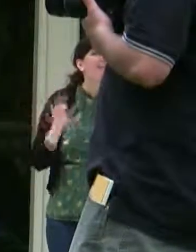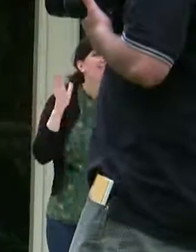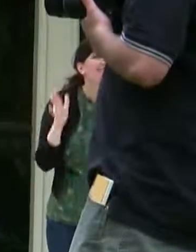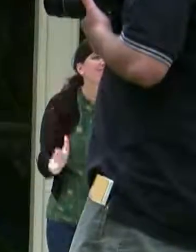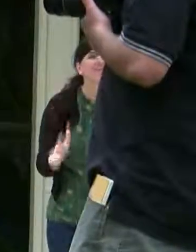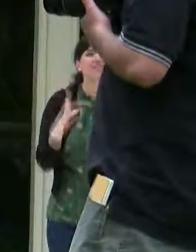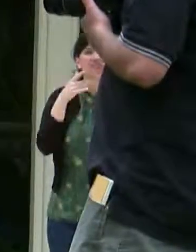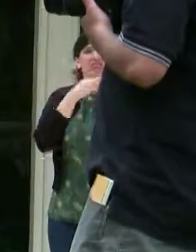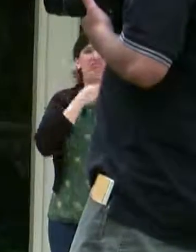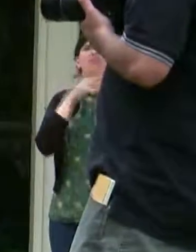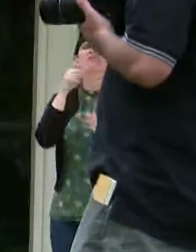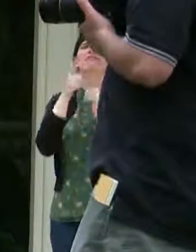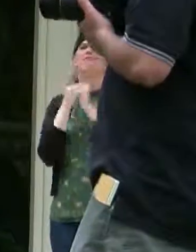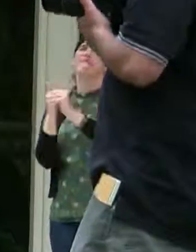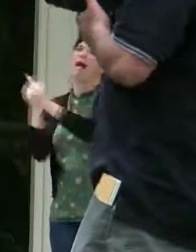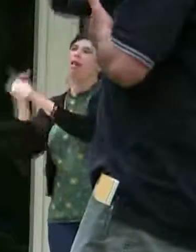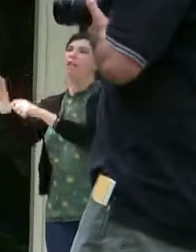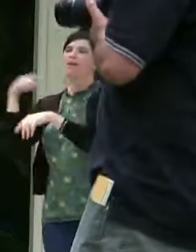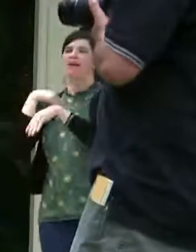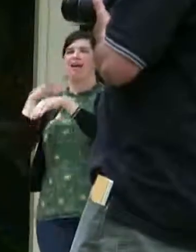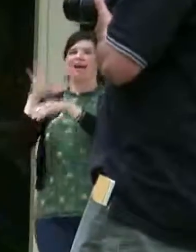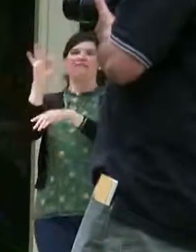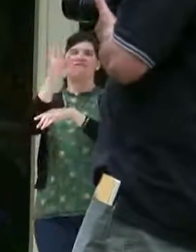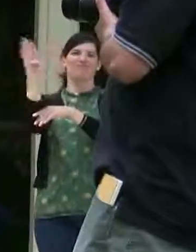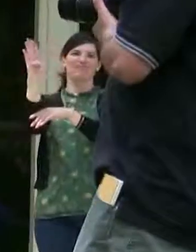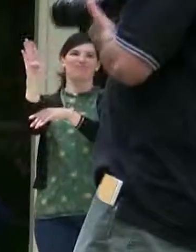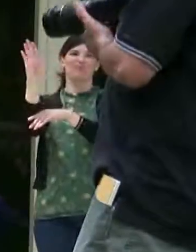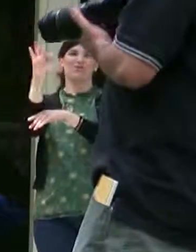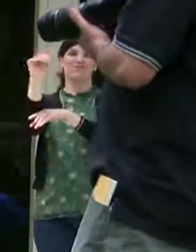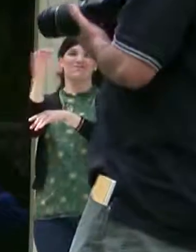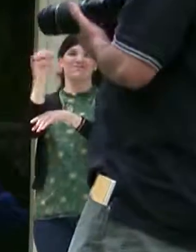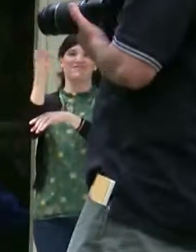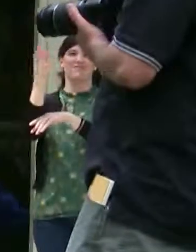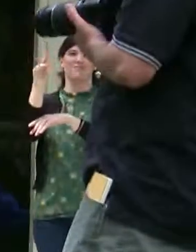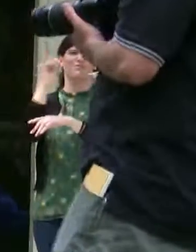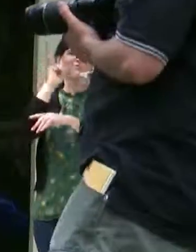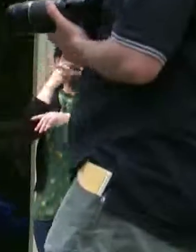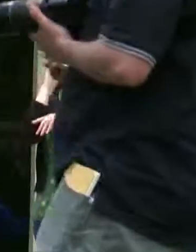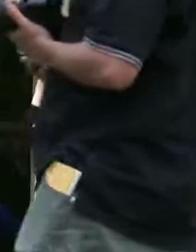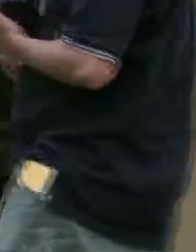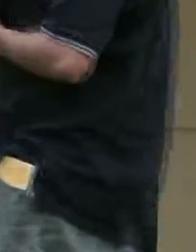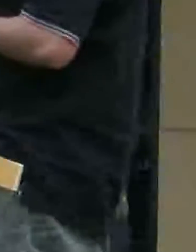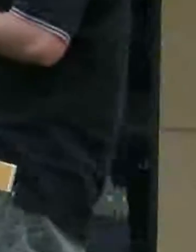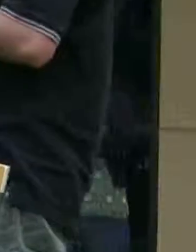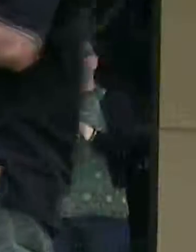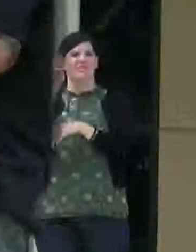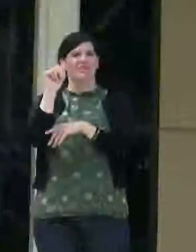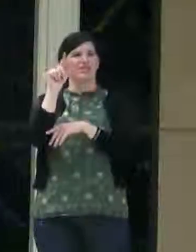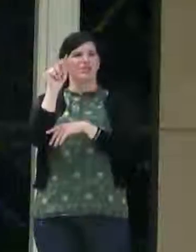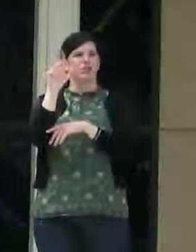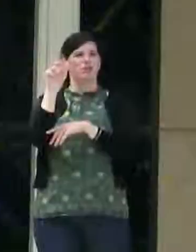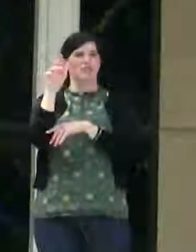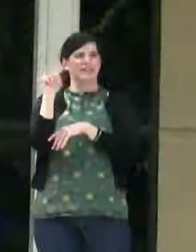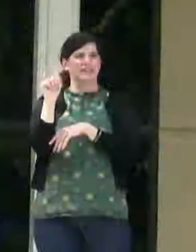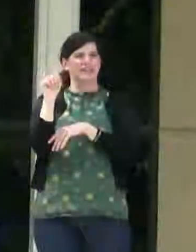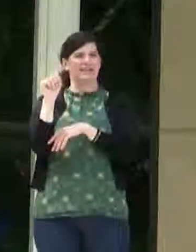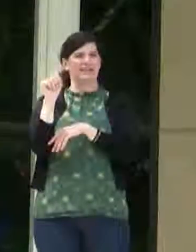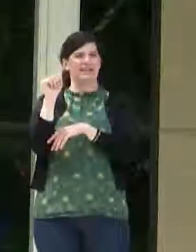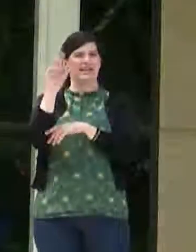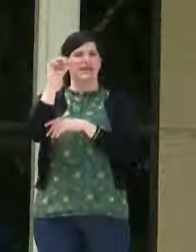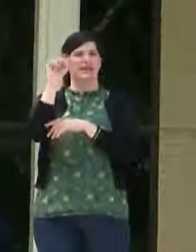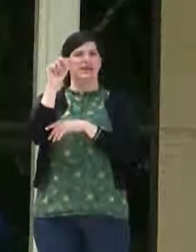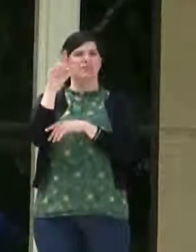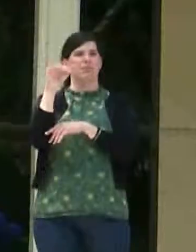Follow me on Facebook. It's really cool. I love Facebook. It's just Katrina Marie Nunez. You can find me on Facebook, and it's